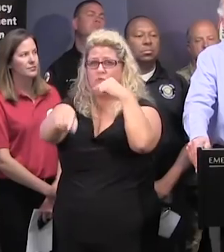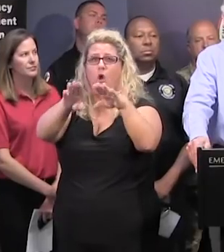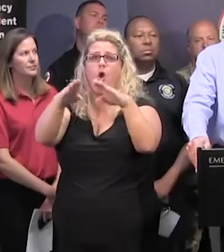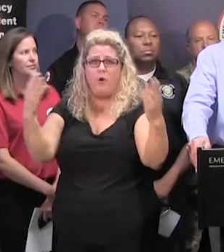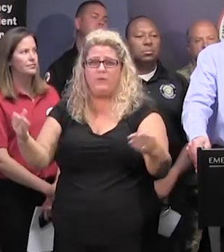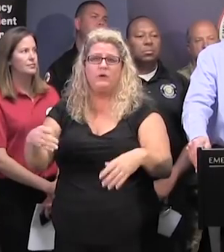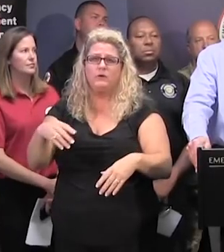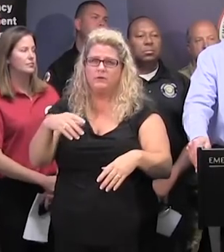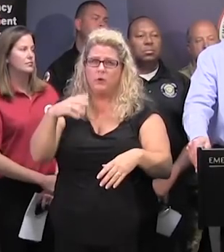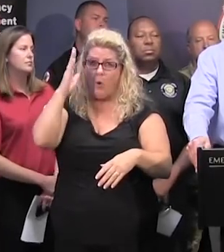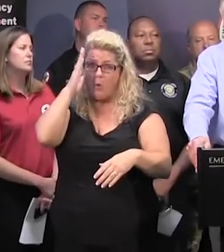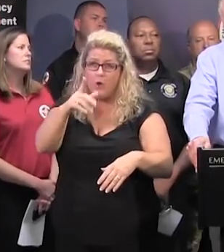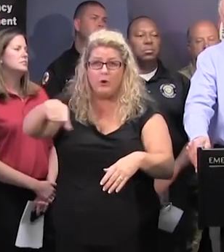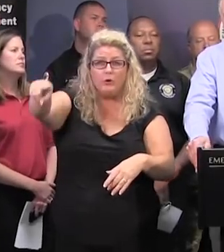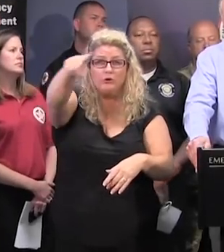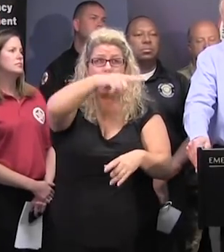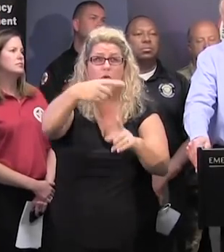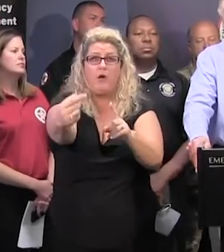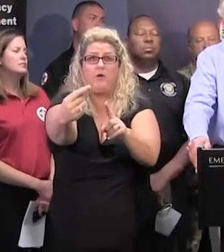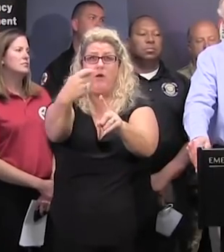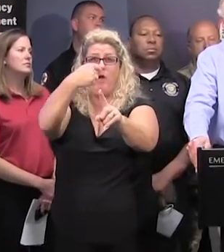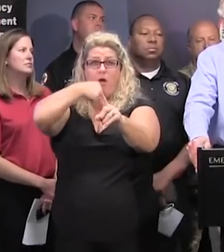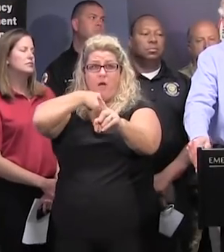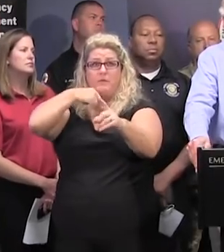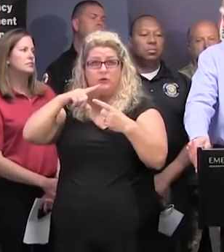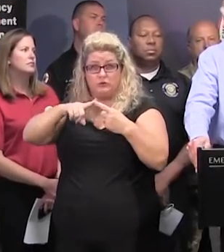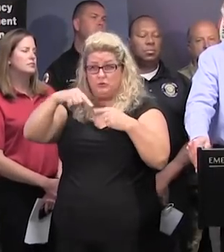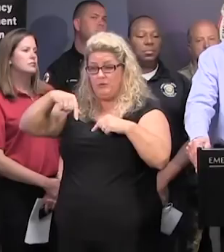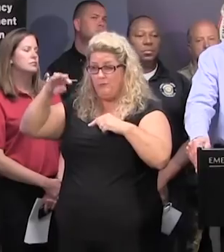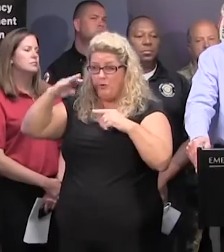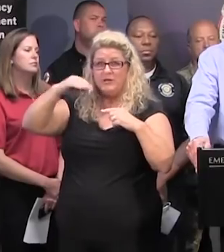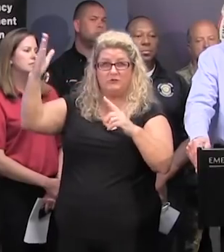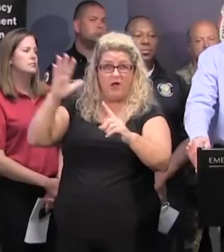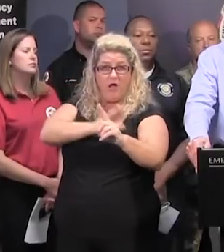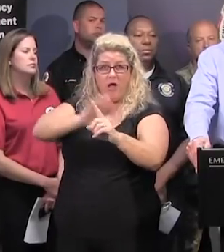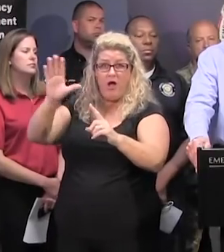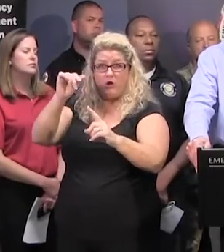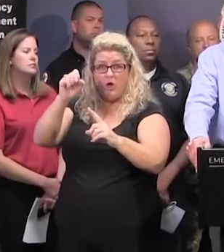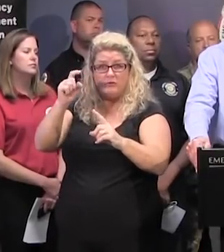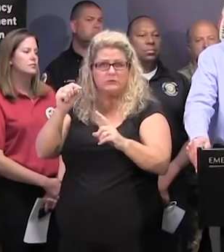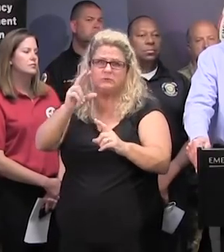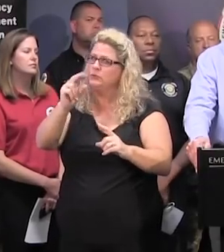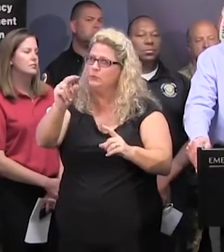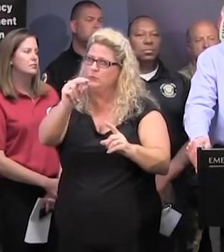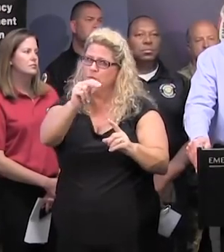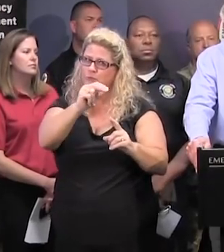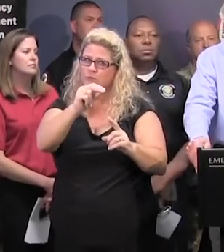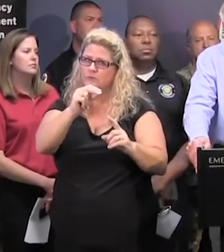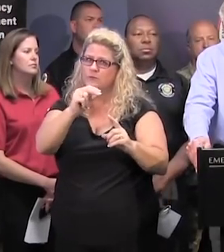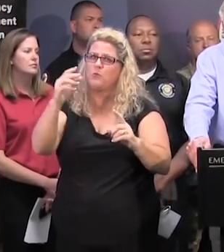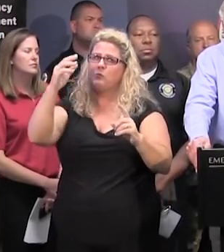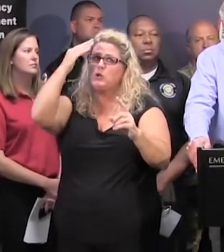people to be going into the area except first responders and those who are still setting up. As I